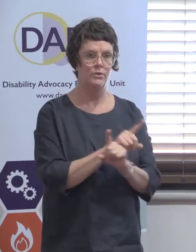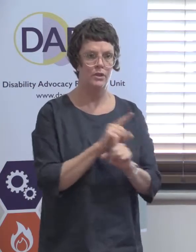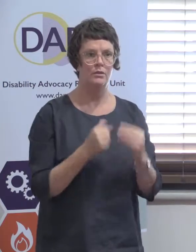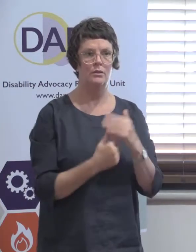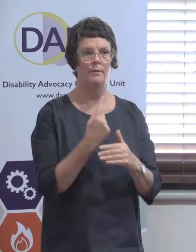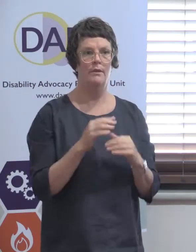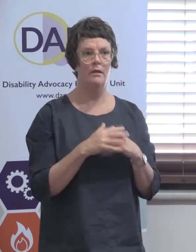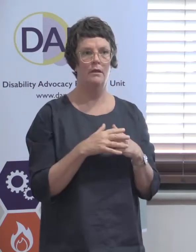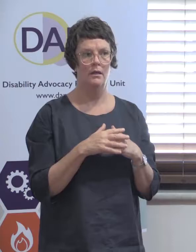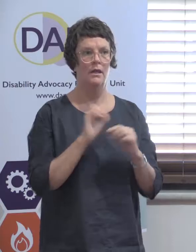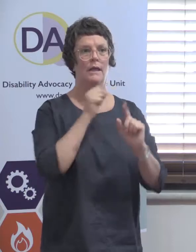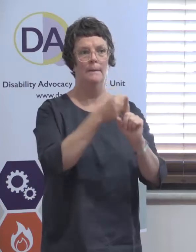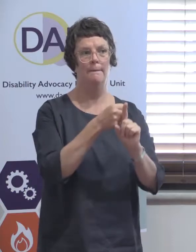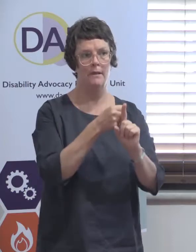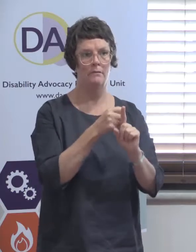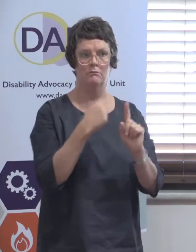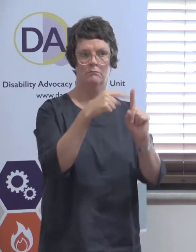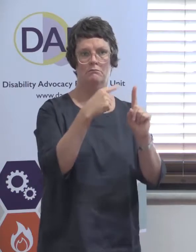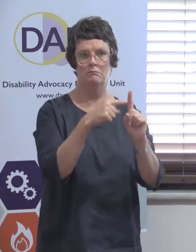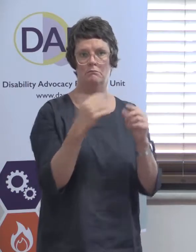and have an impact on many people.